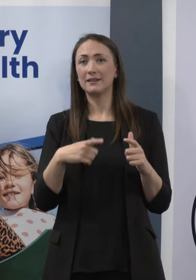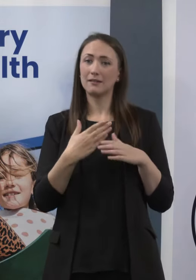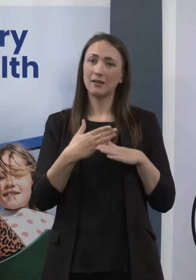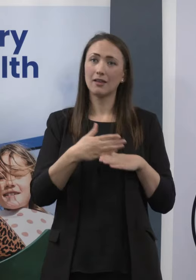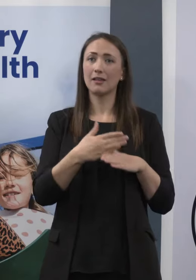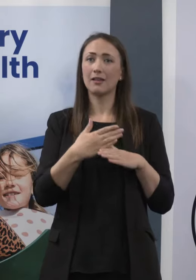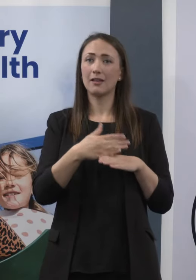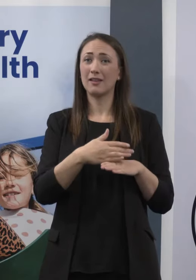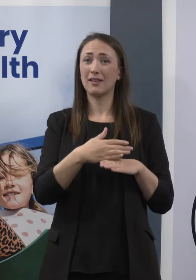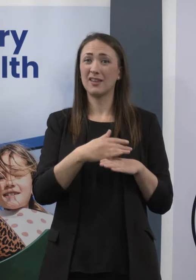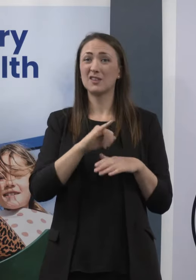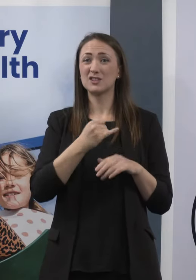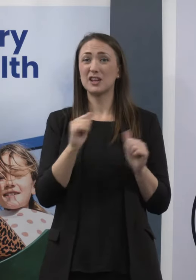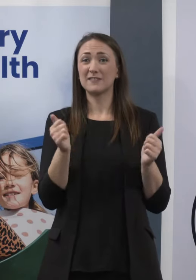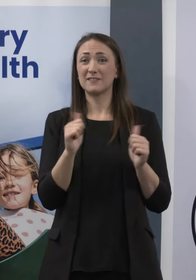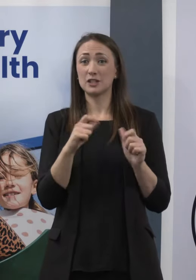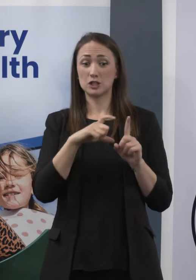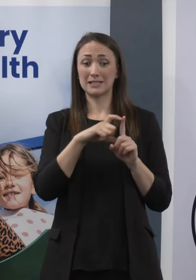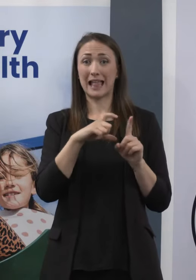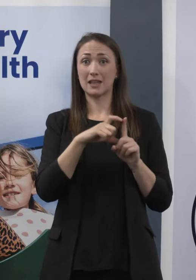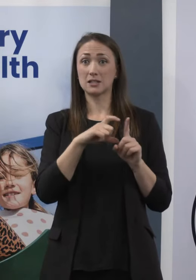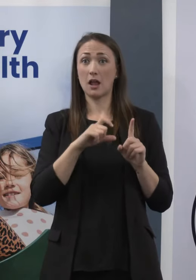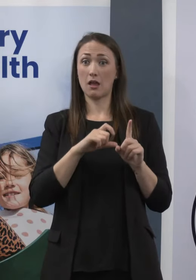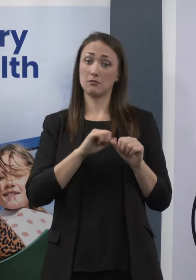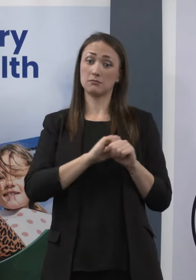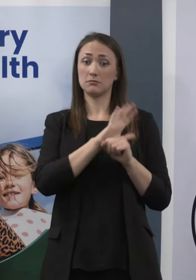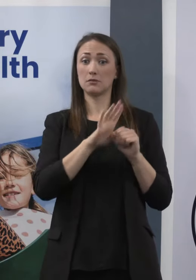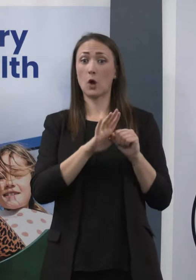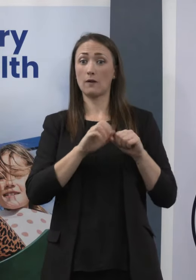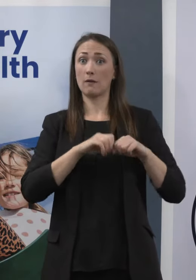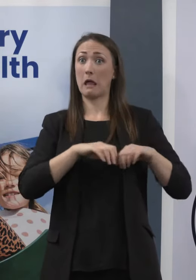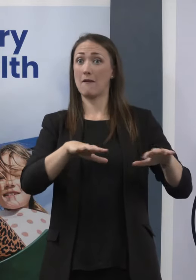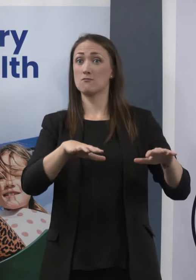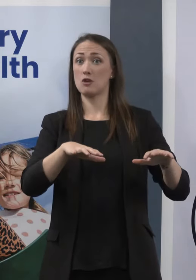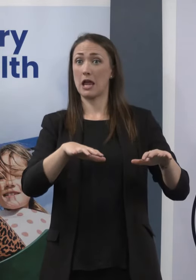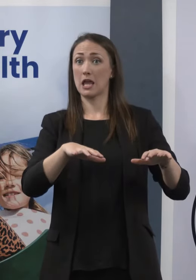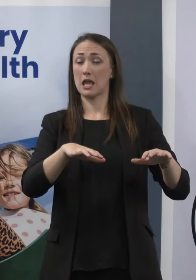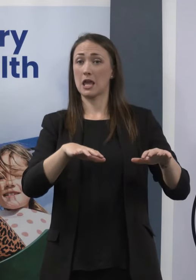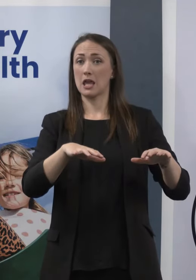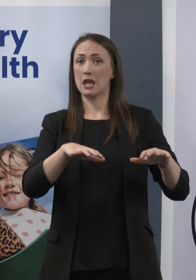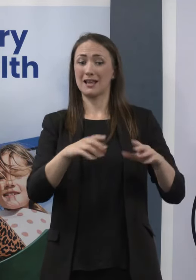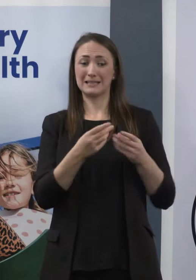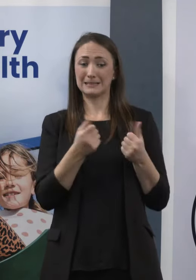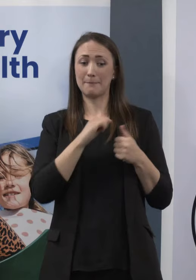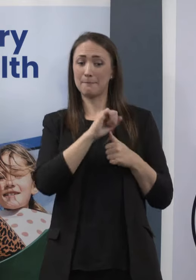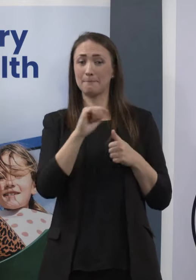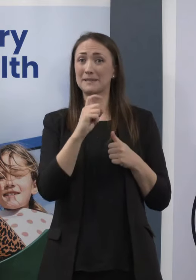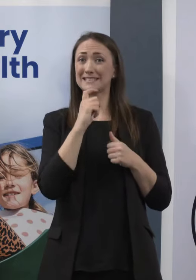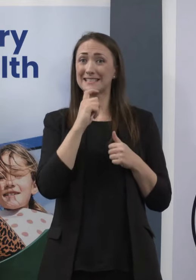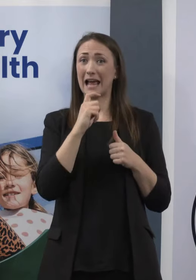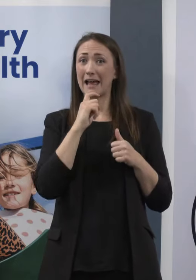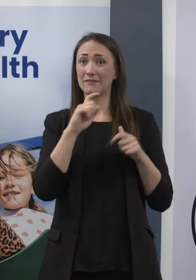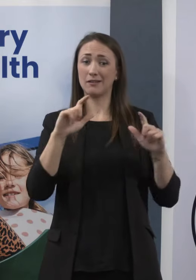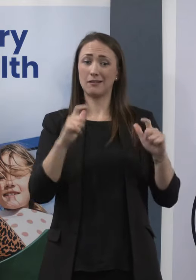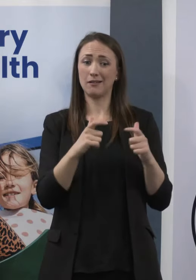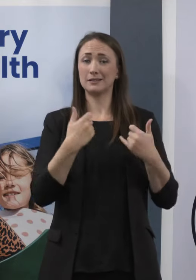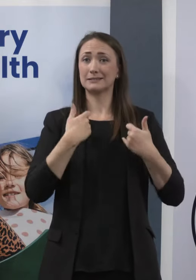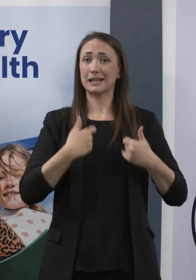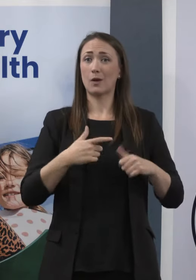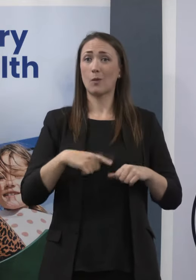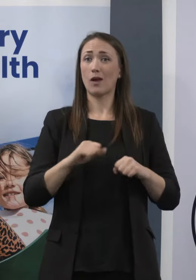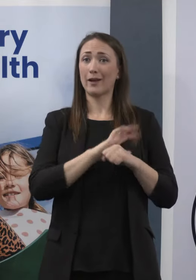that we were still just off the back of that Delta outbreak. Some of their workers had tested positive for COVID-19, so they were down on staff,